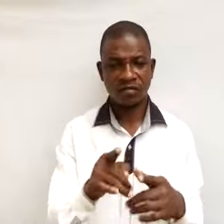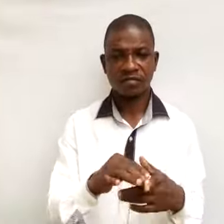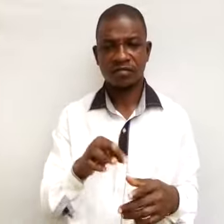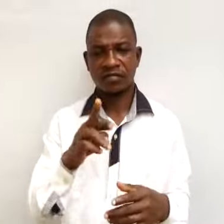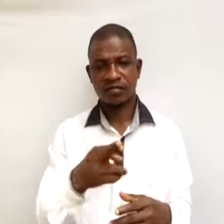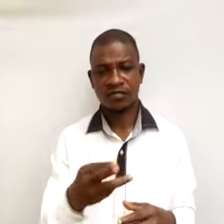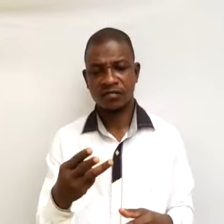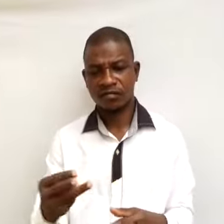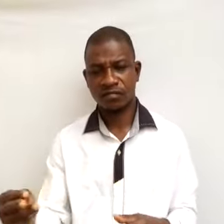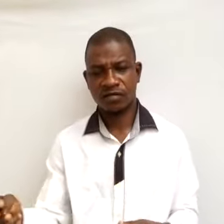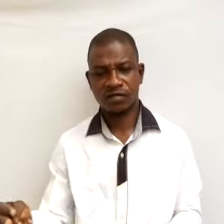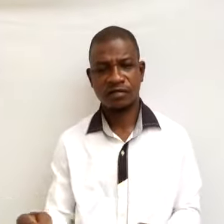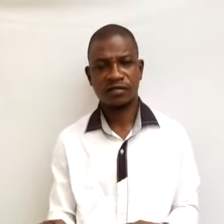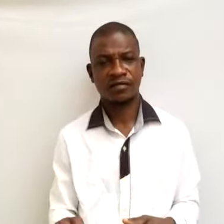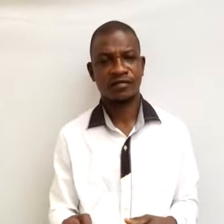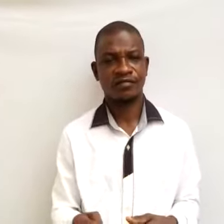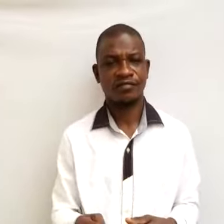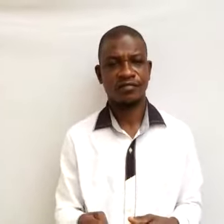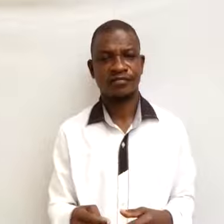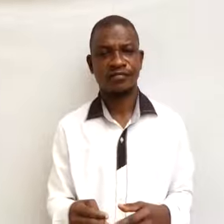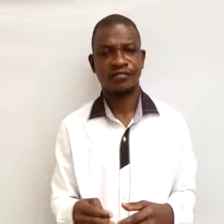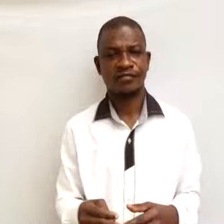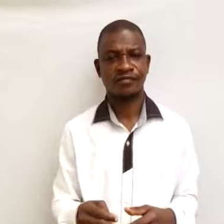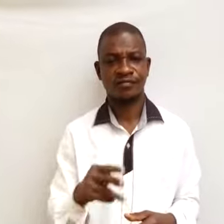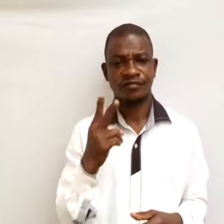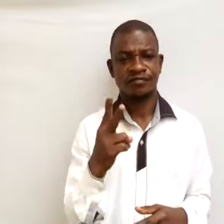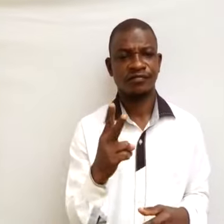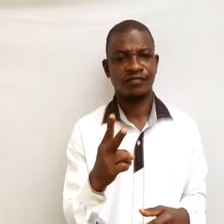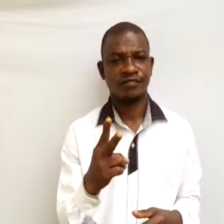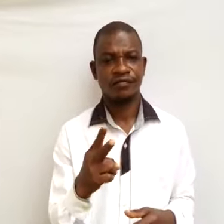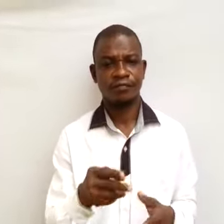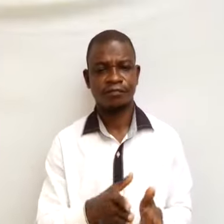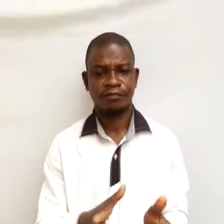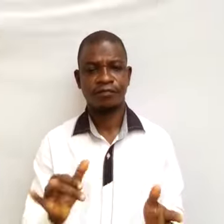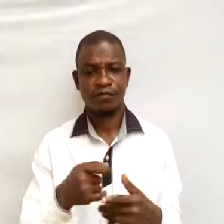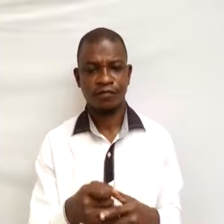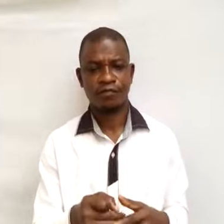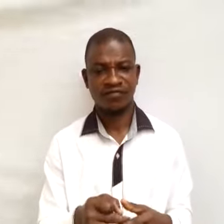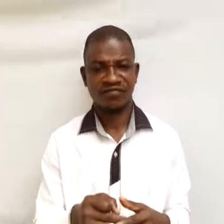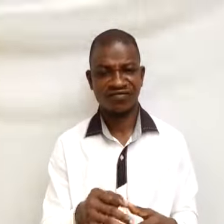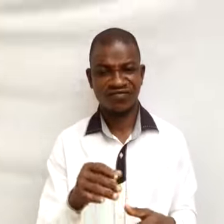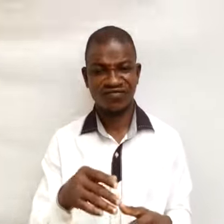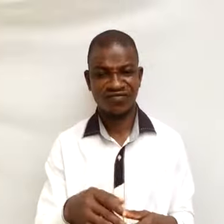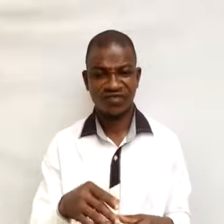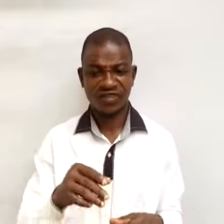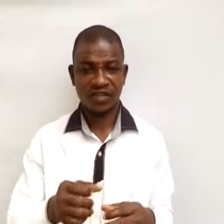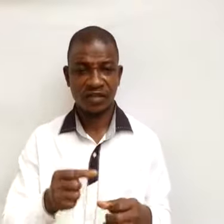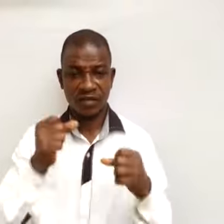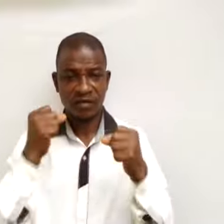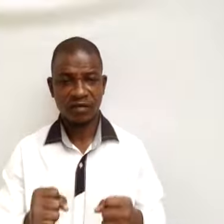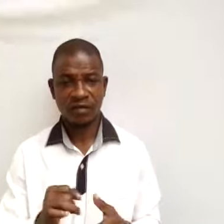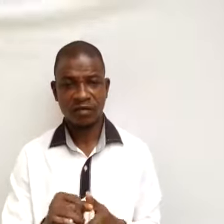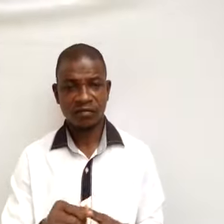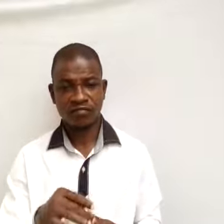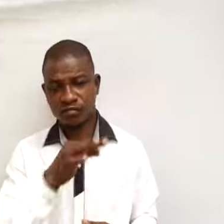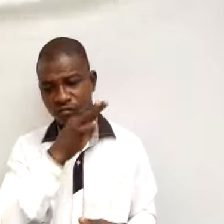material. 2. Availability of power. A firm should be located